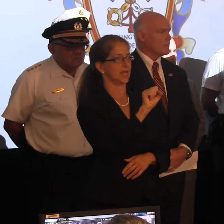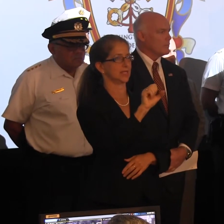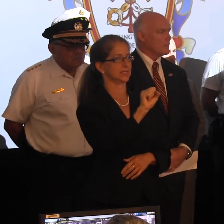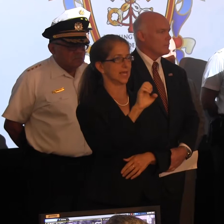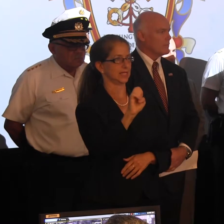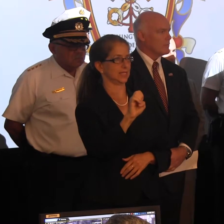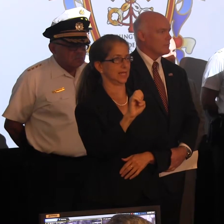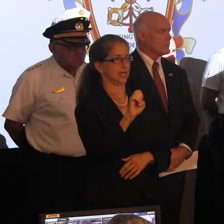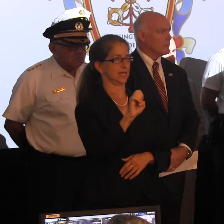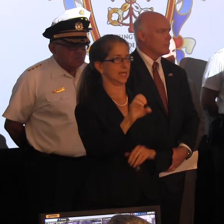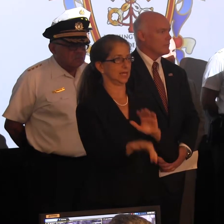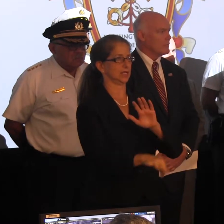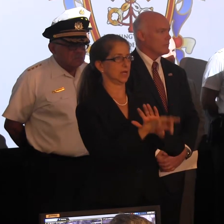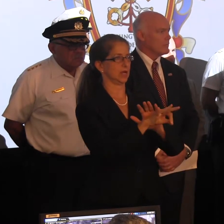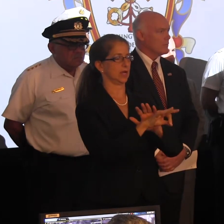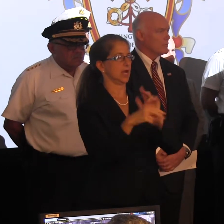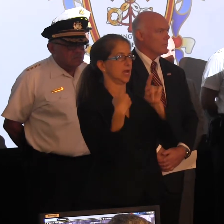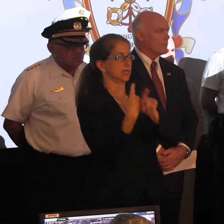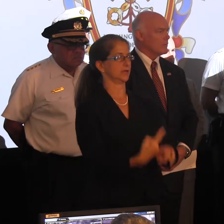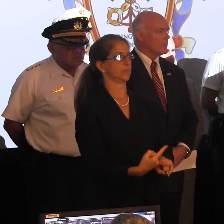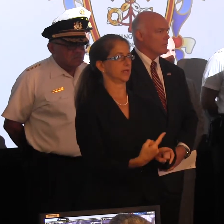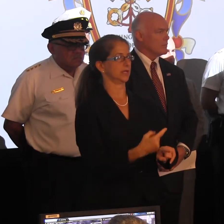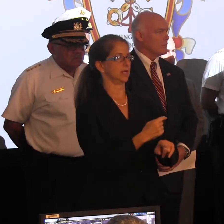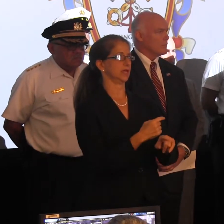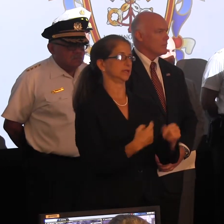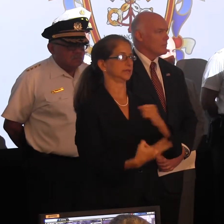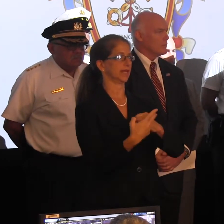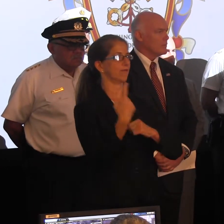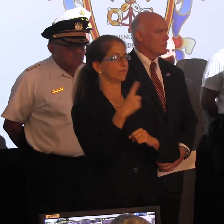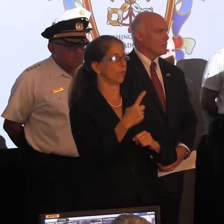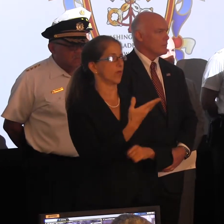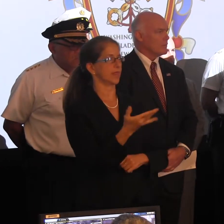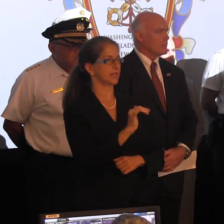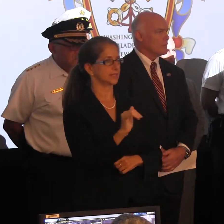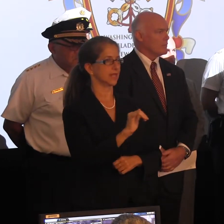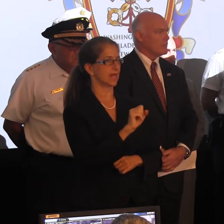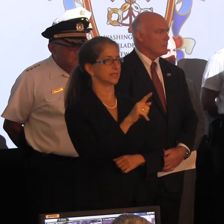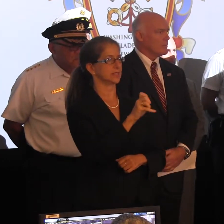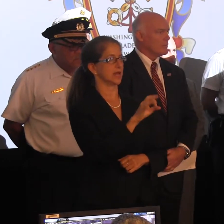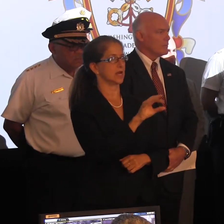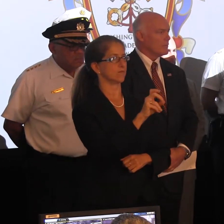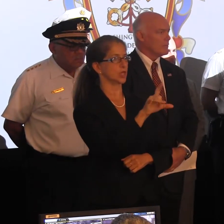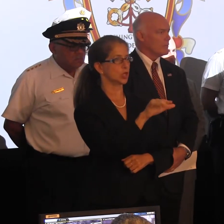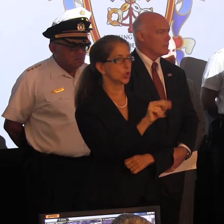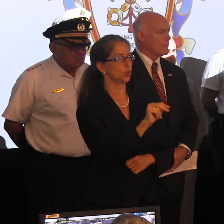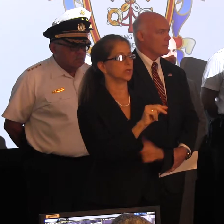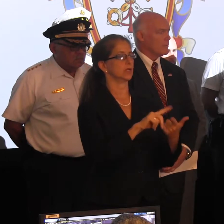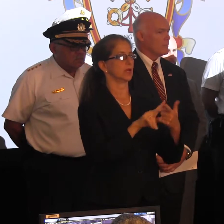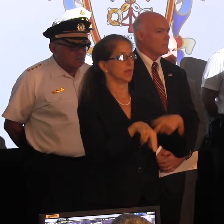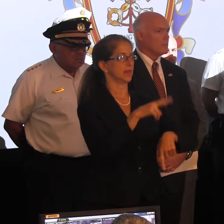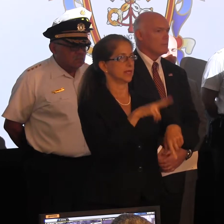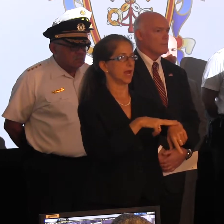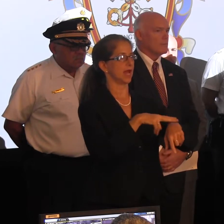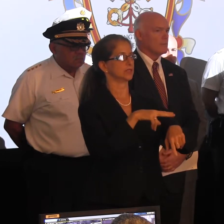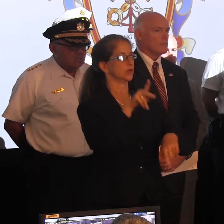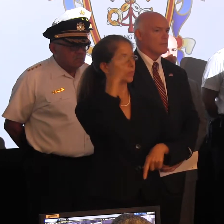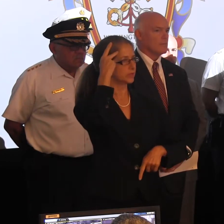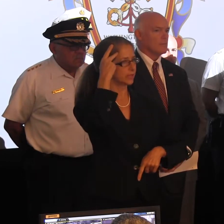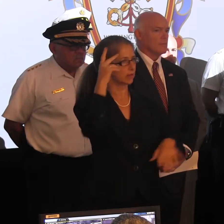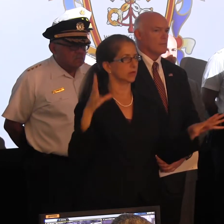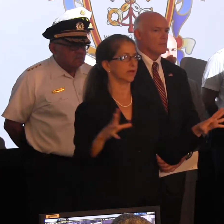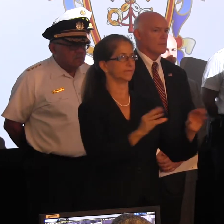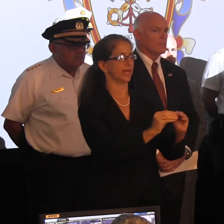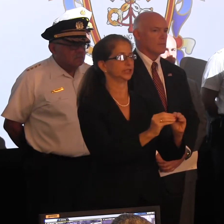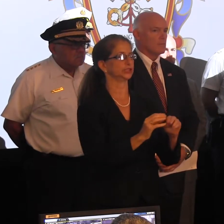designation is typically reserved for events like the State of the Union, National Political Conventions,